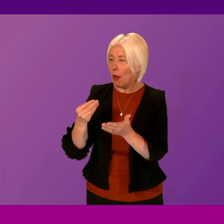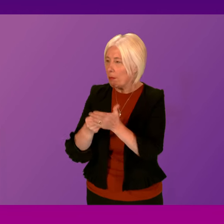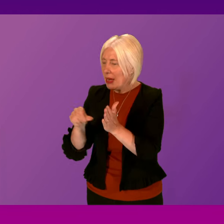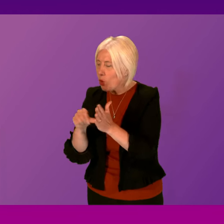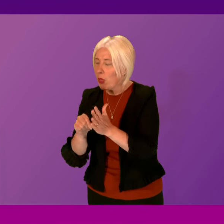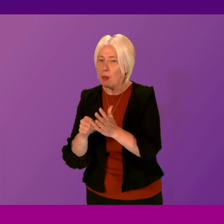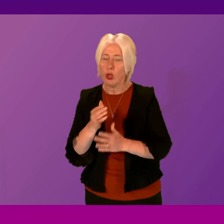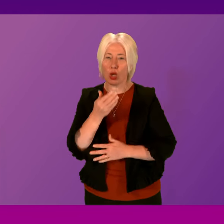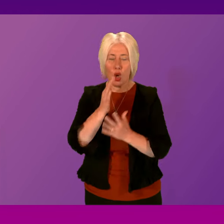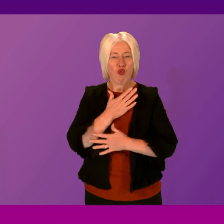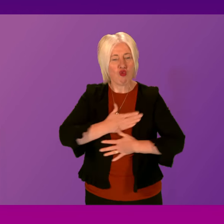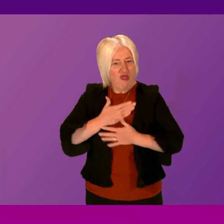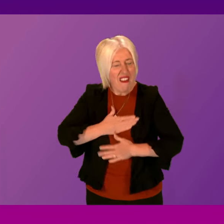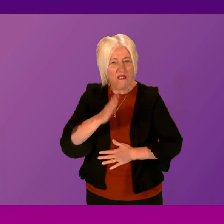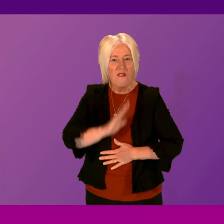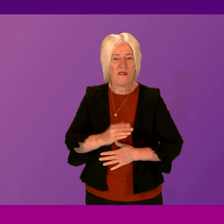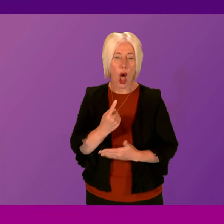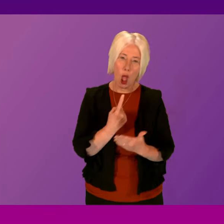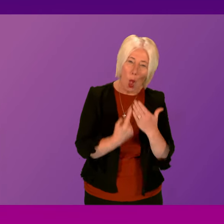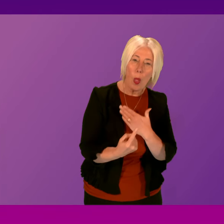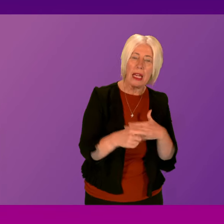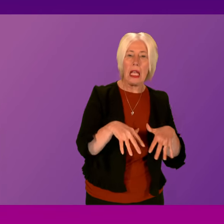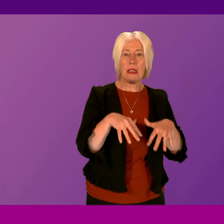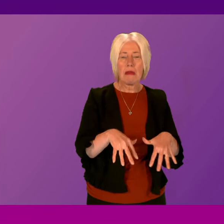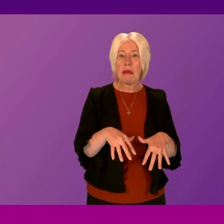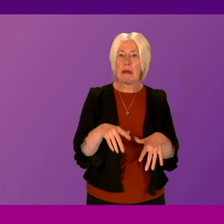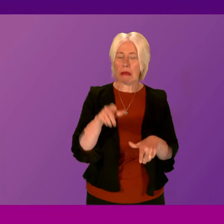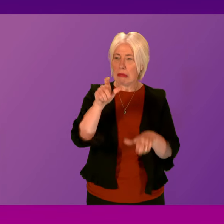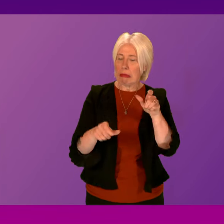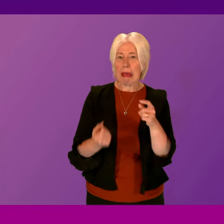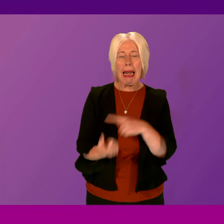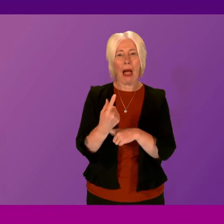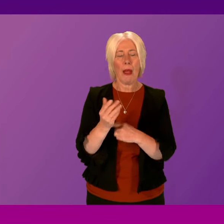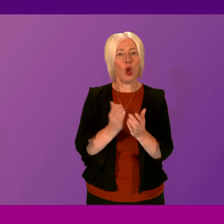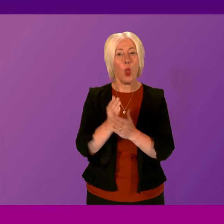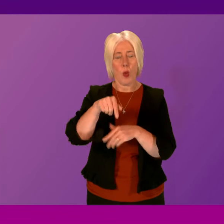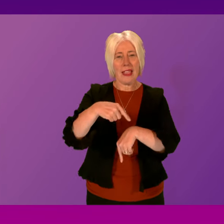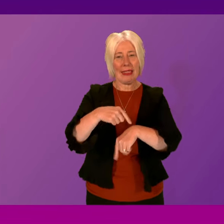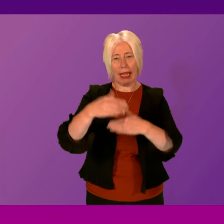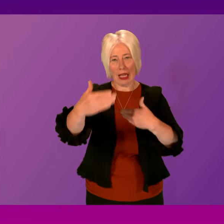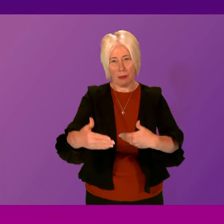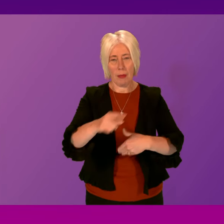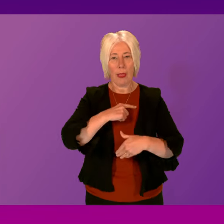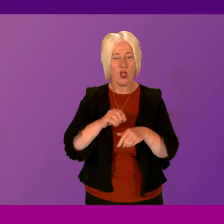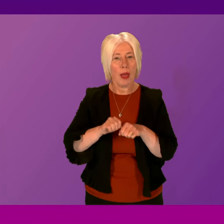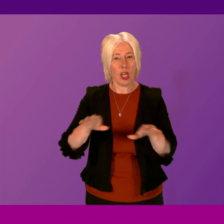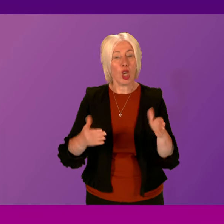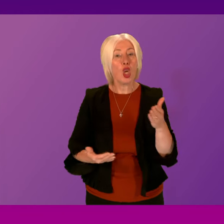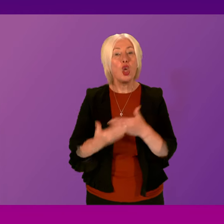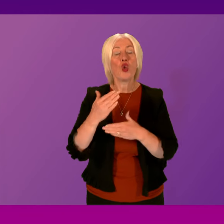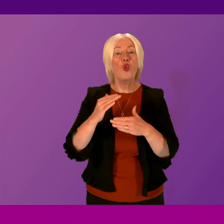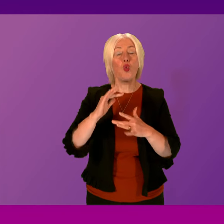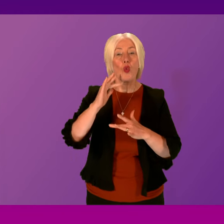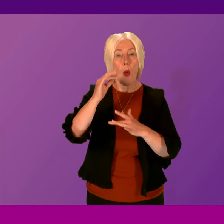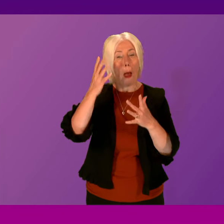grief, just a few of the issues that people are confronted with during the festive season. That's why we have launched new content on our mental